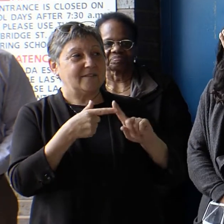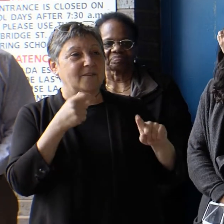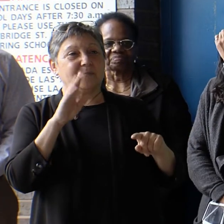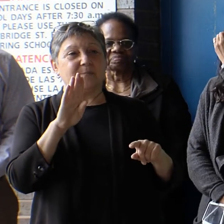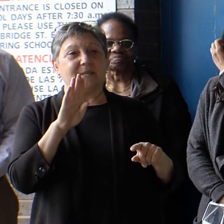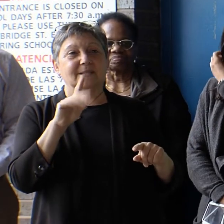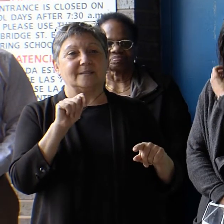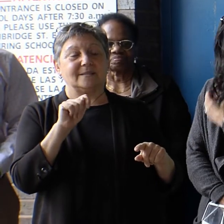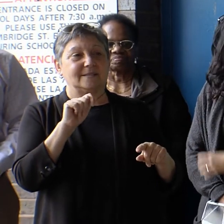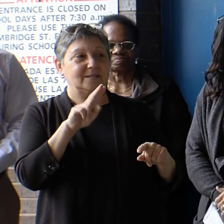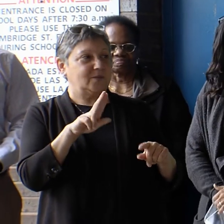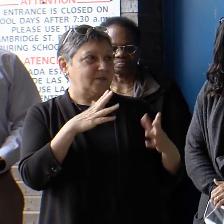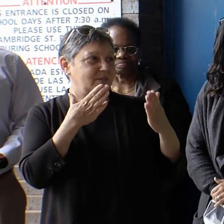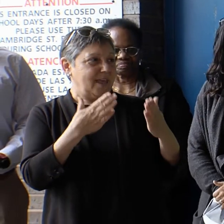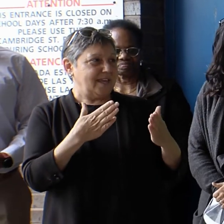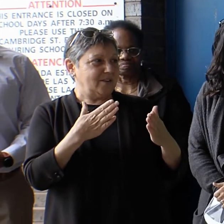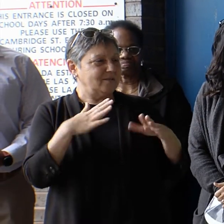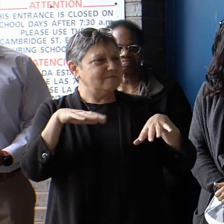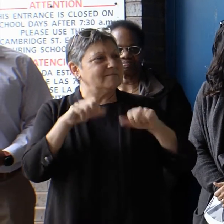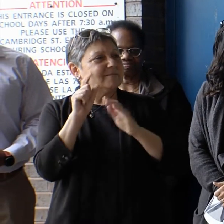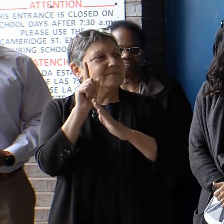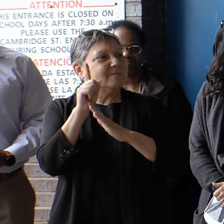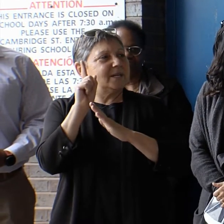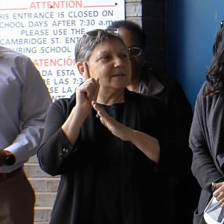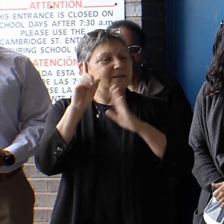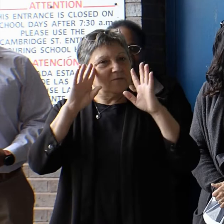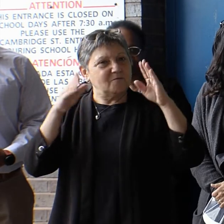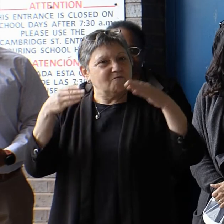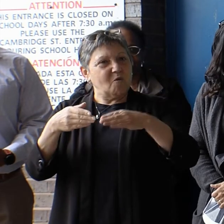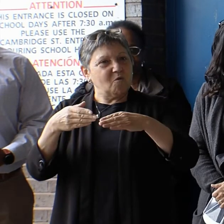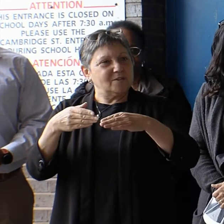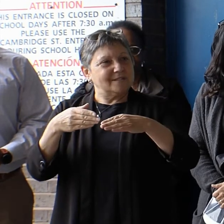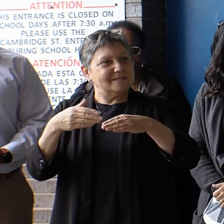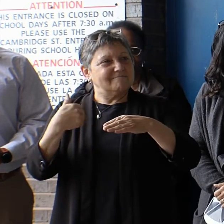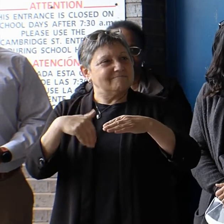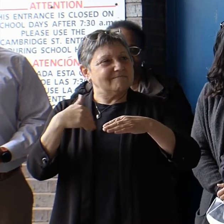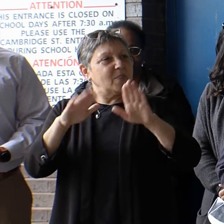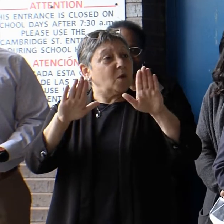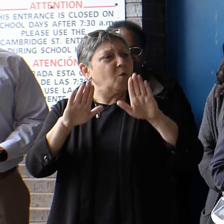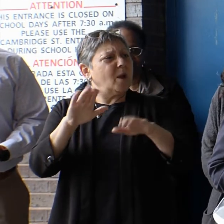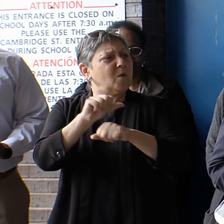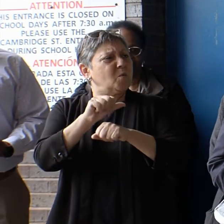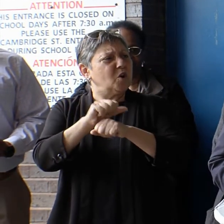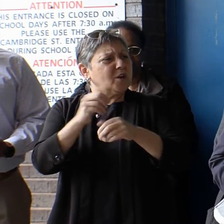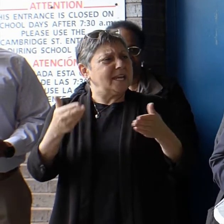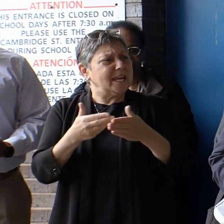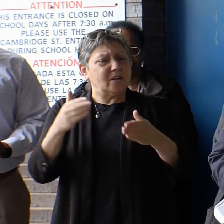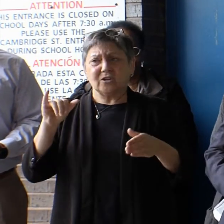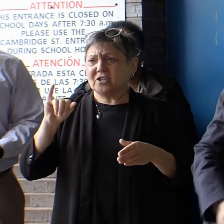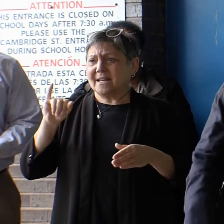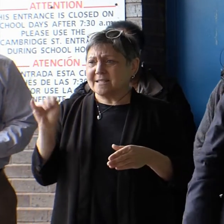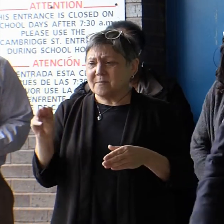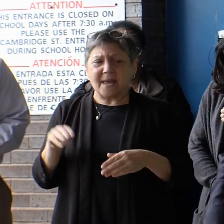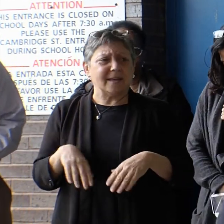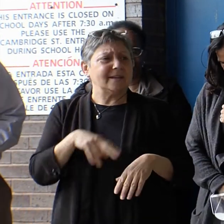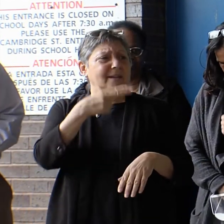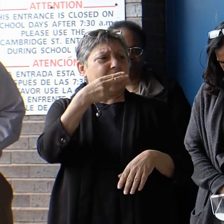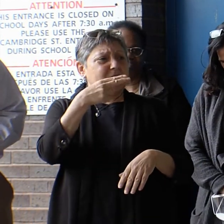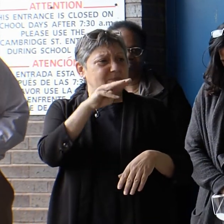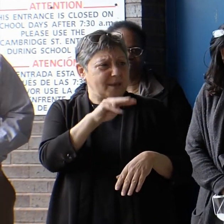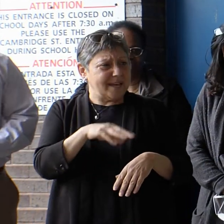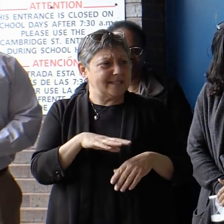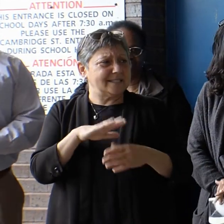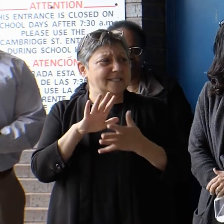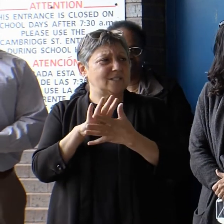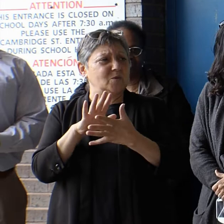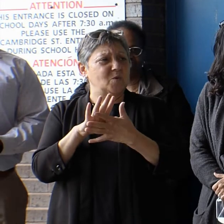take a little time just to focus on the great work that we do. The Jackson Mann community, the Horace Mann